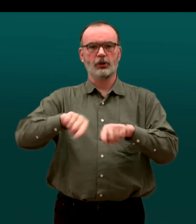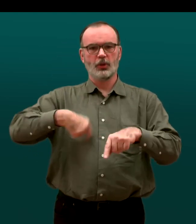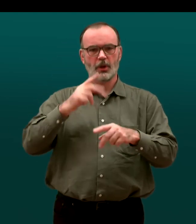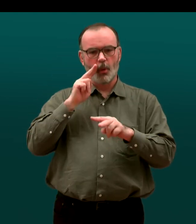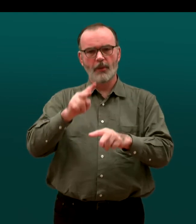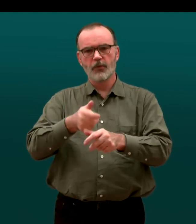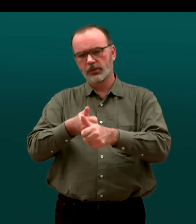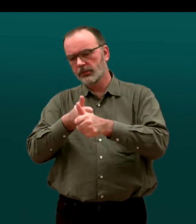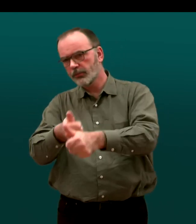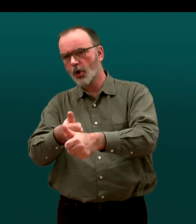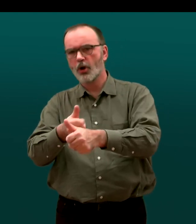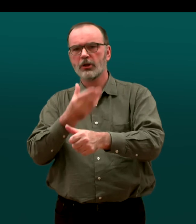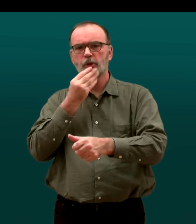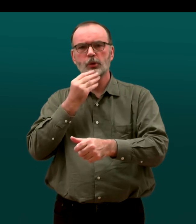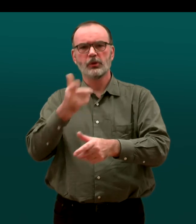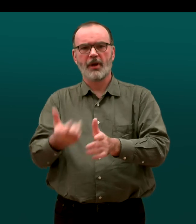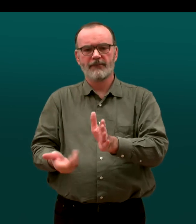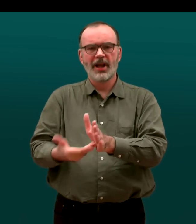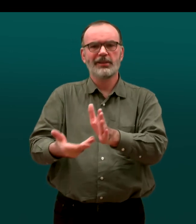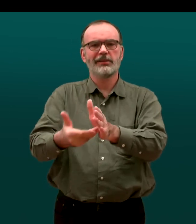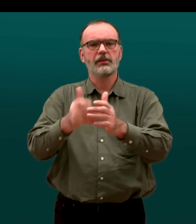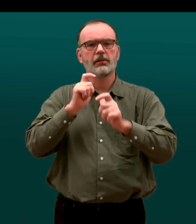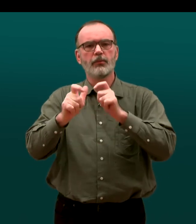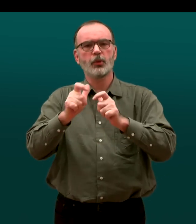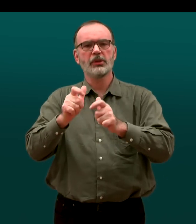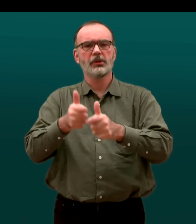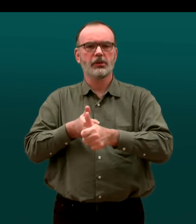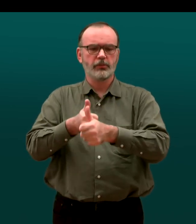We will also look to support users with additional communication support needs.-incomIES.